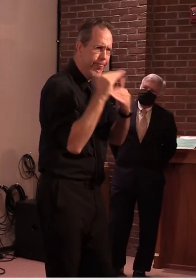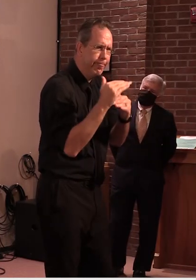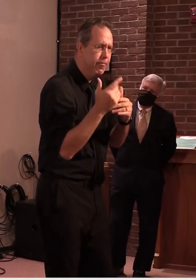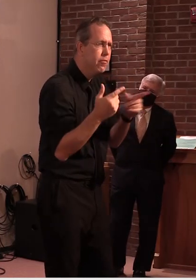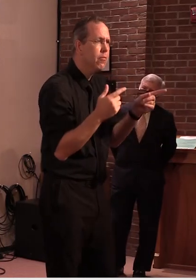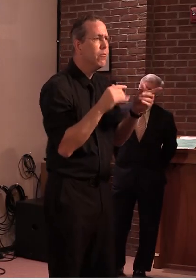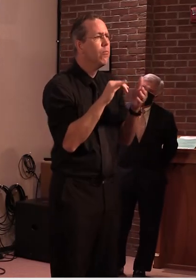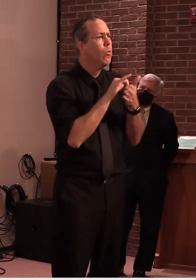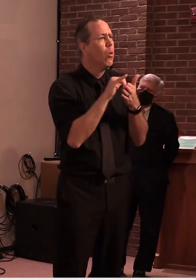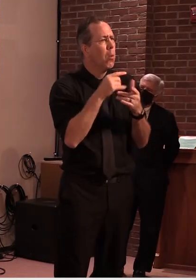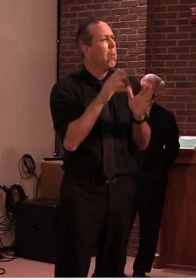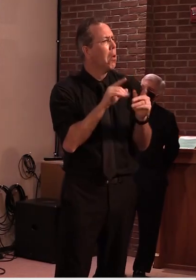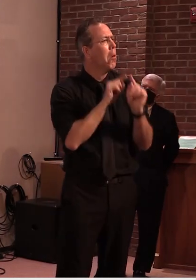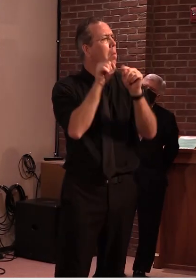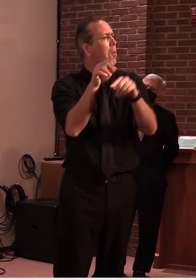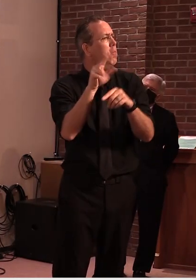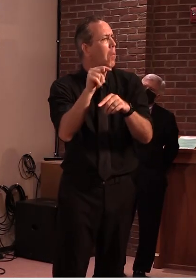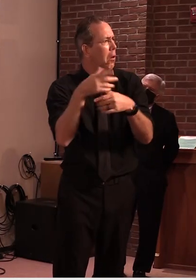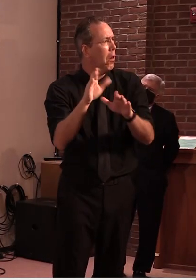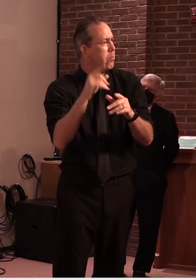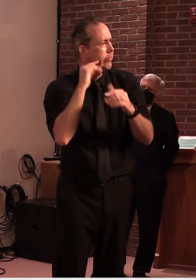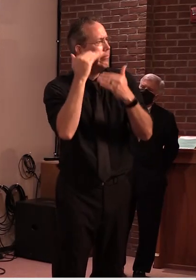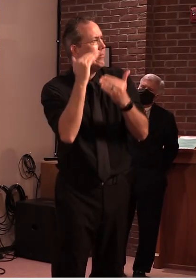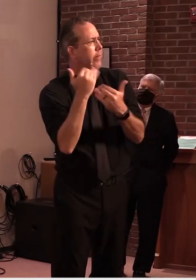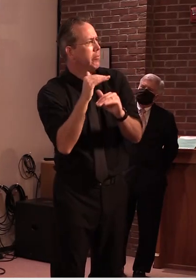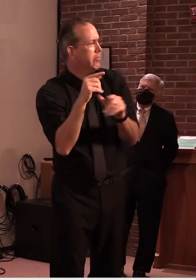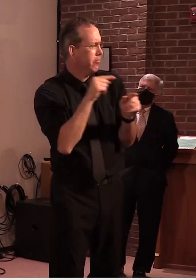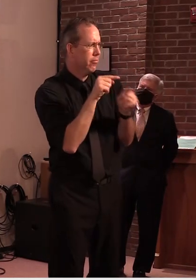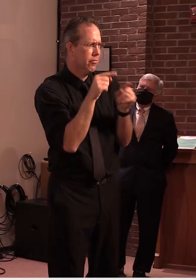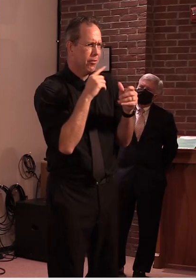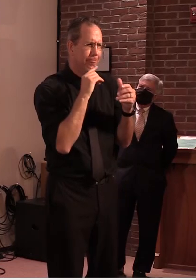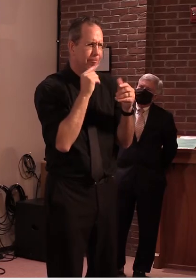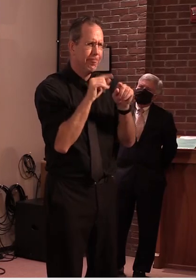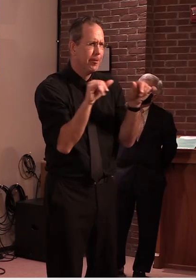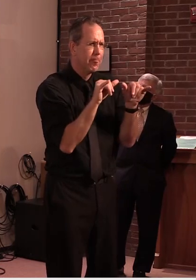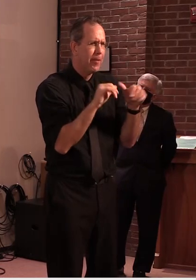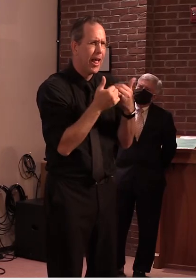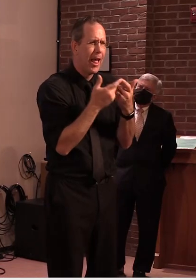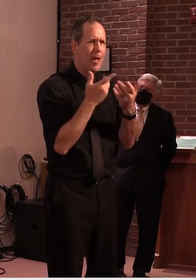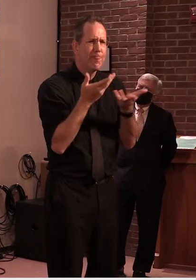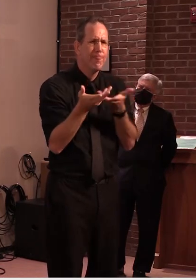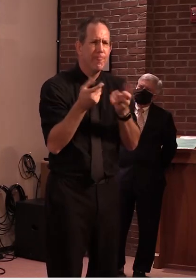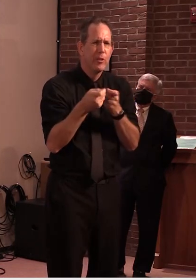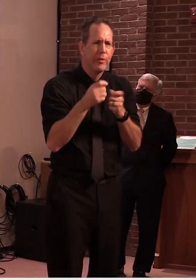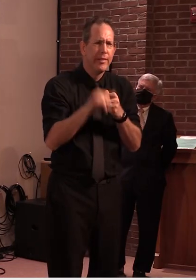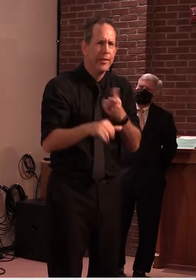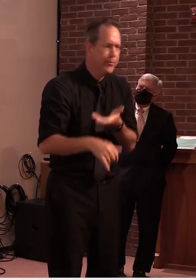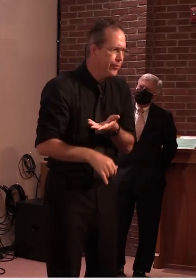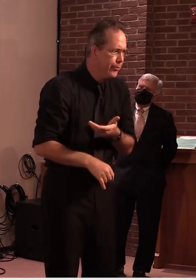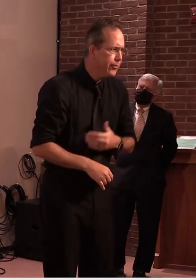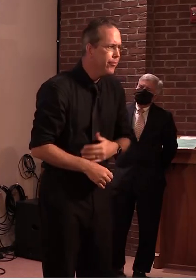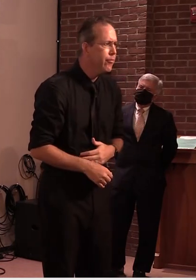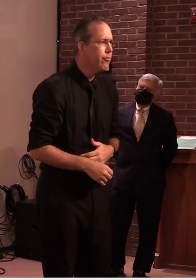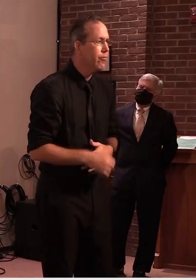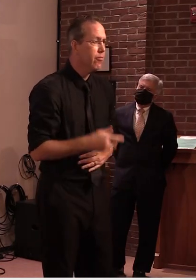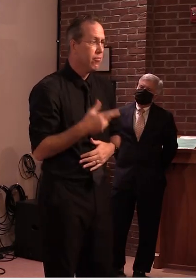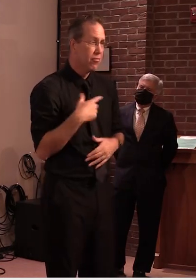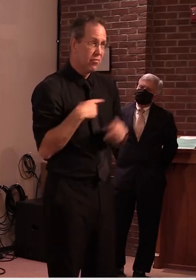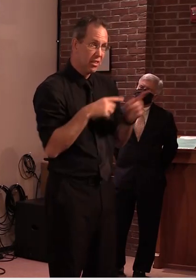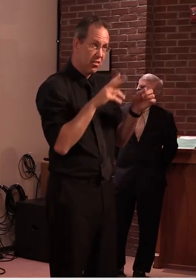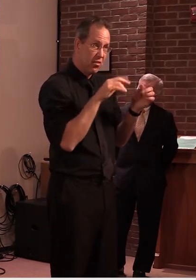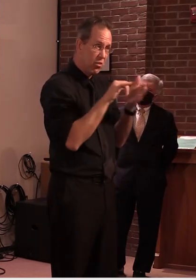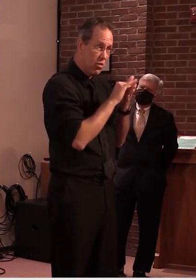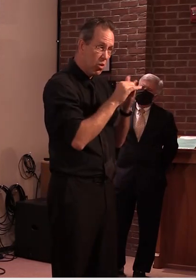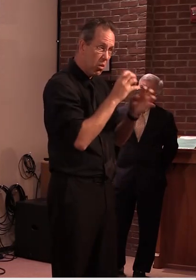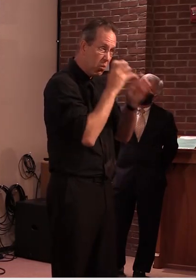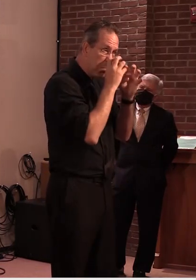not on a county basis but um but that number doesn't sound right to me i might ask commissioner p check if he could maybe